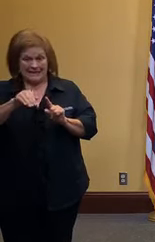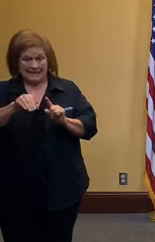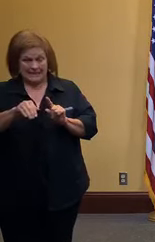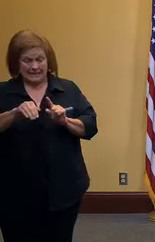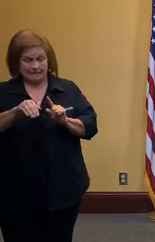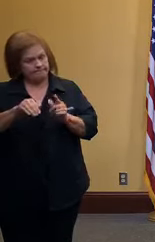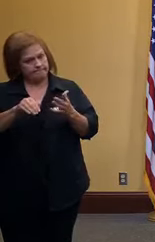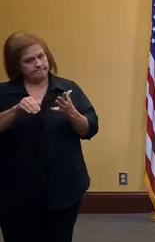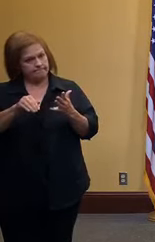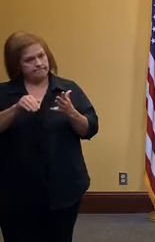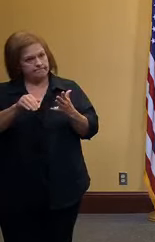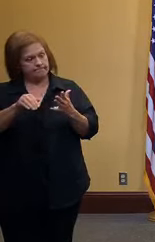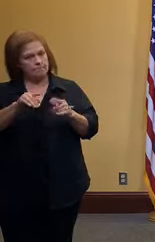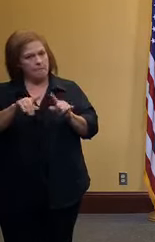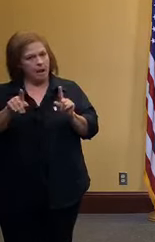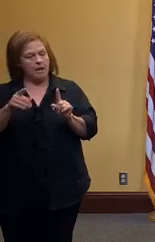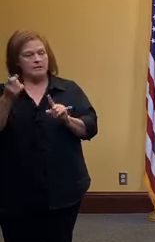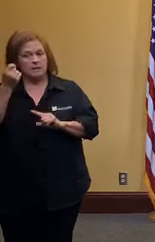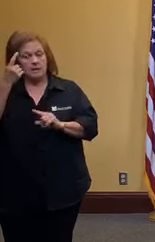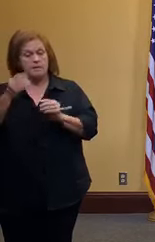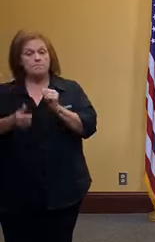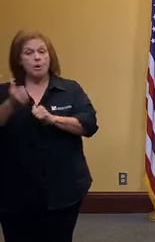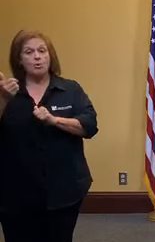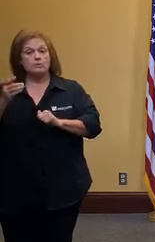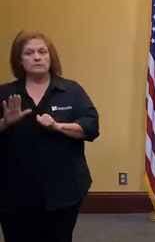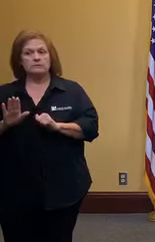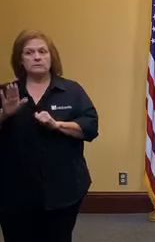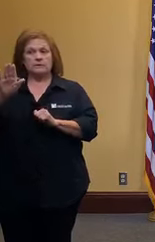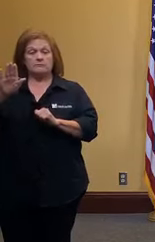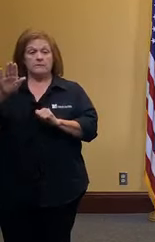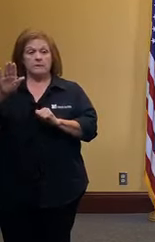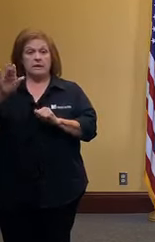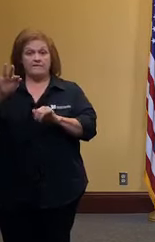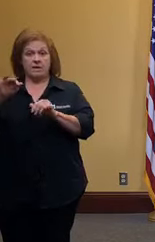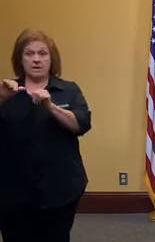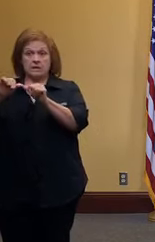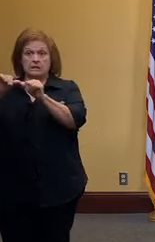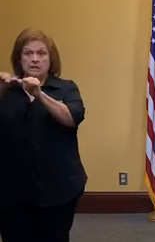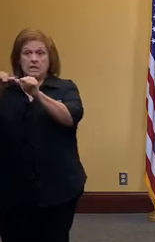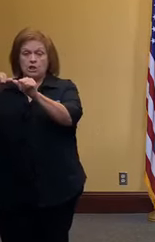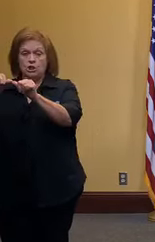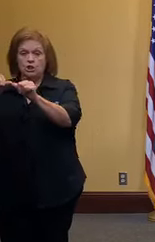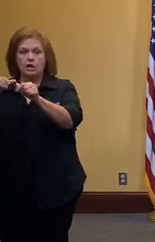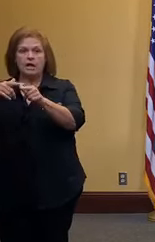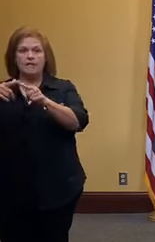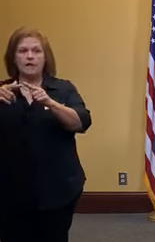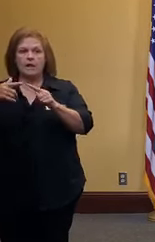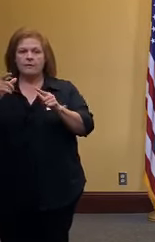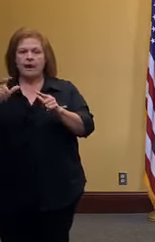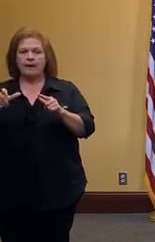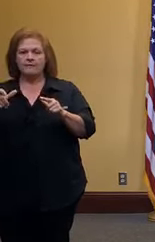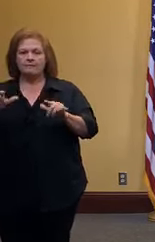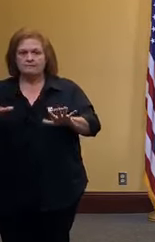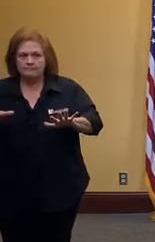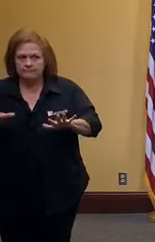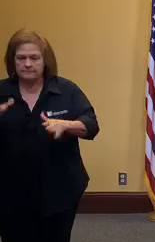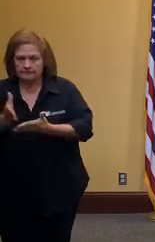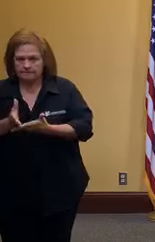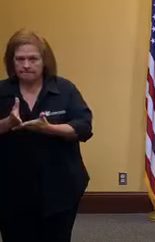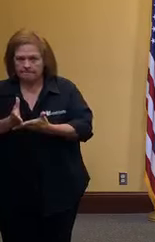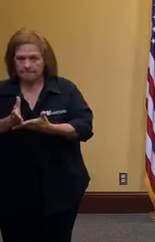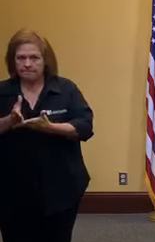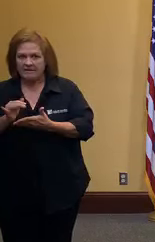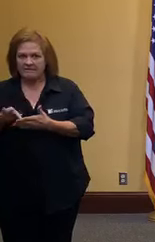cause for concern and a need to push the brakes and decide whether or not we can continue on the path we're on